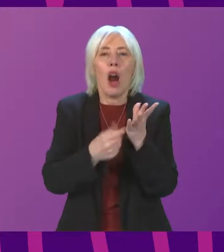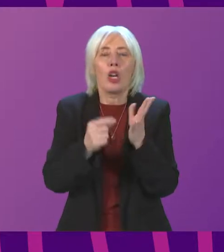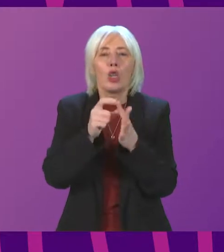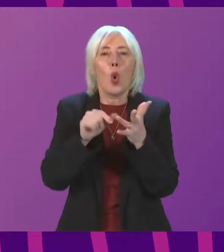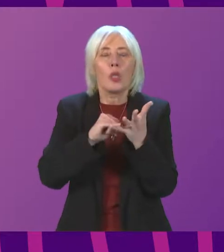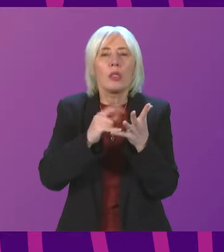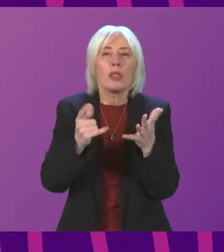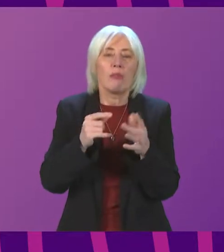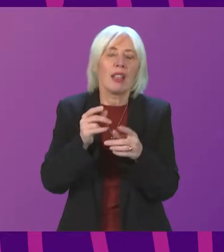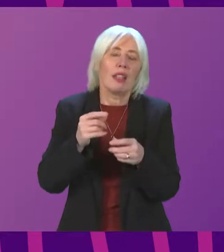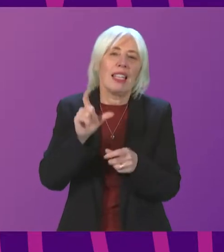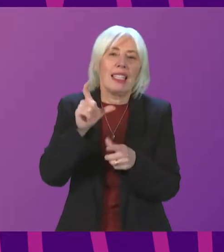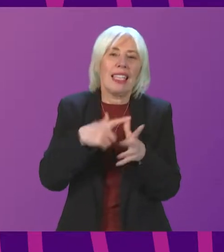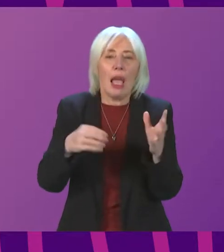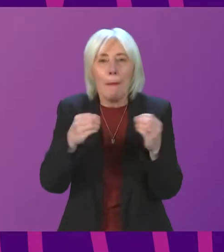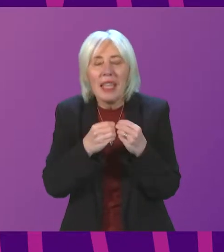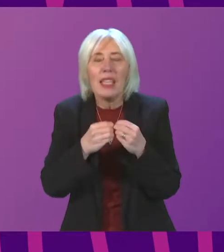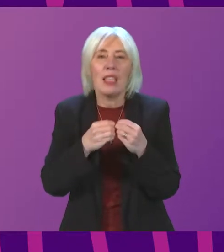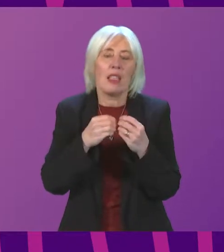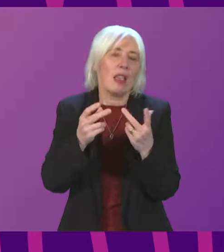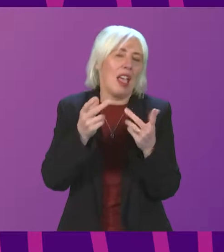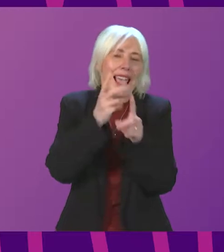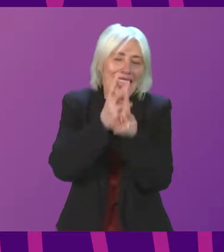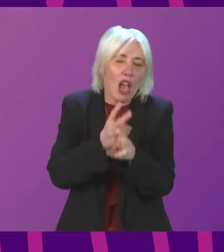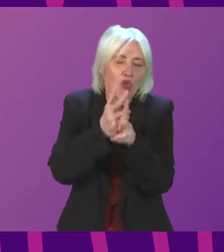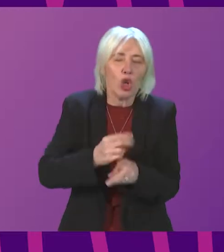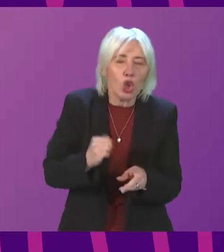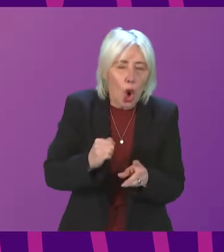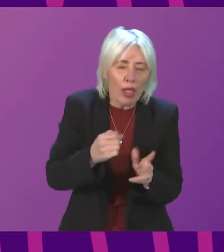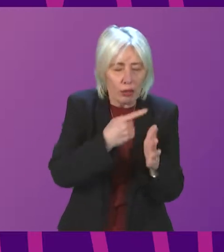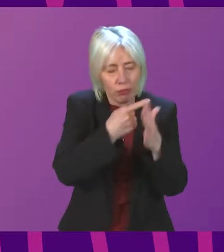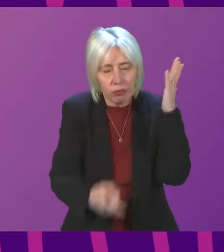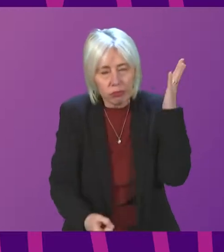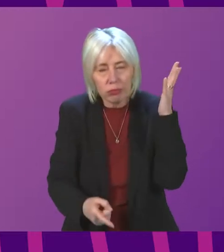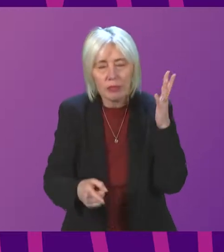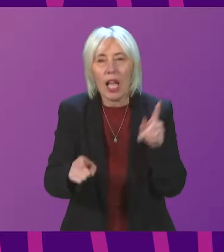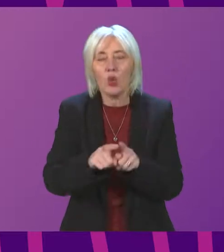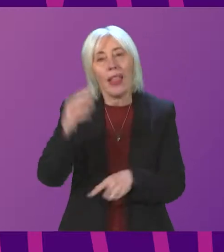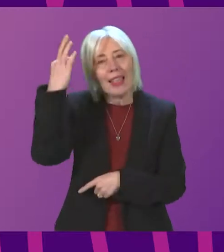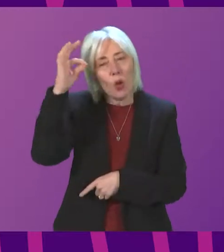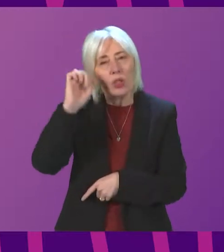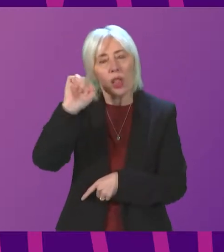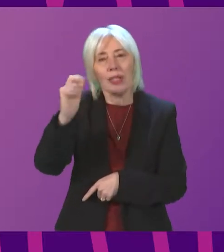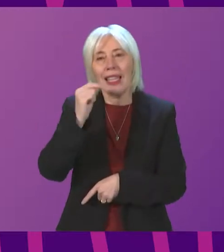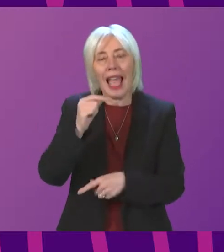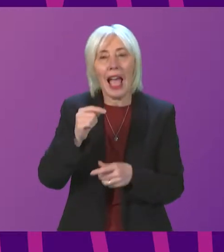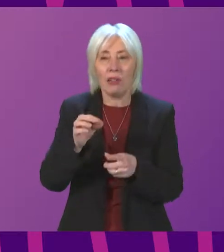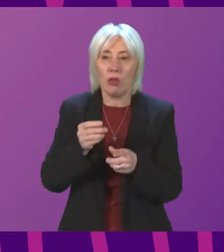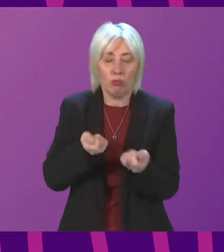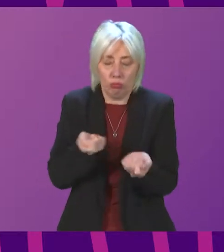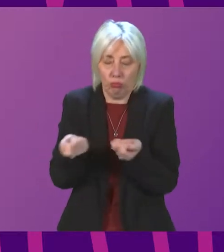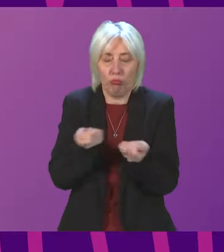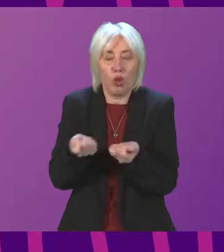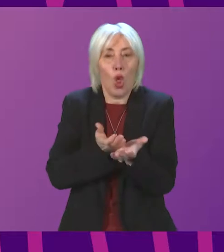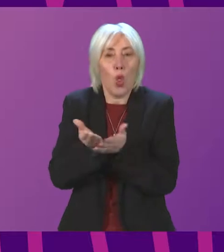Carers Trust Scotland, Citizens Advice Scotland and many others. Finally, all local councils have the option of coordinating applications through schools on behalf of their